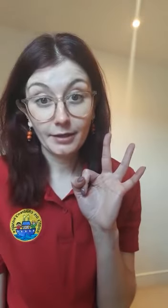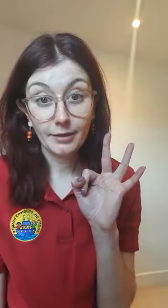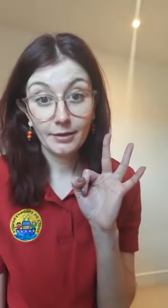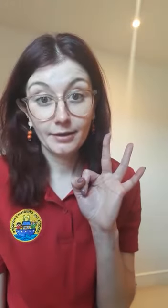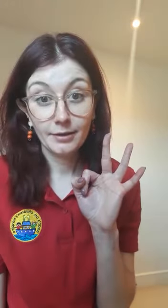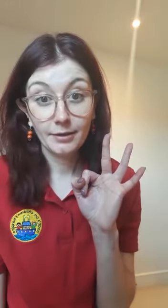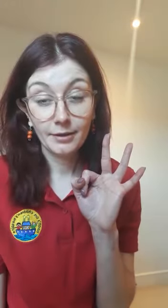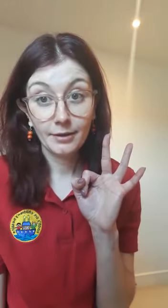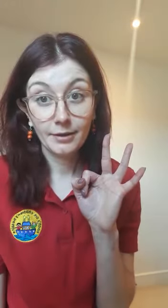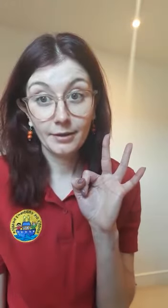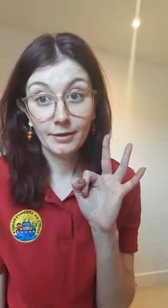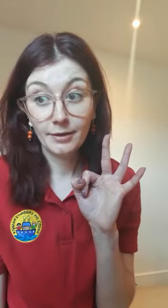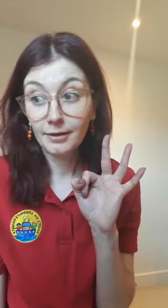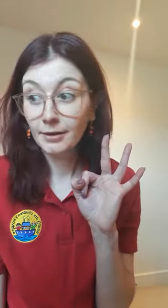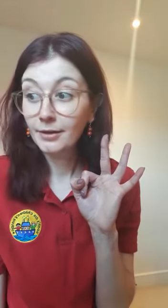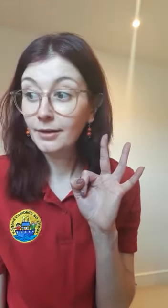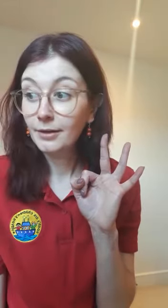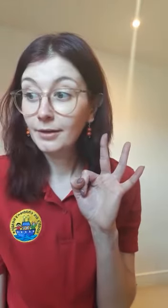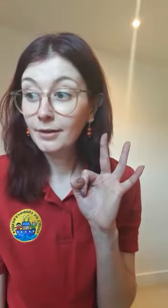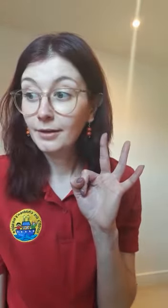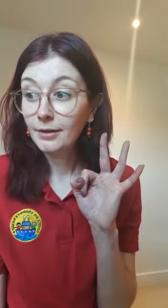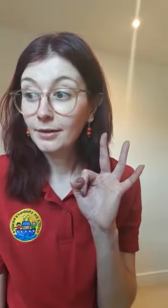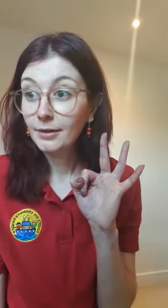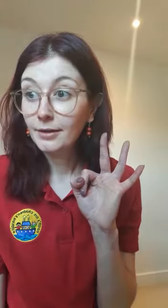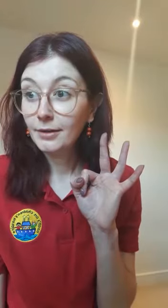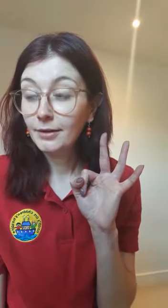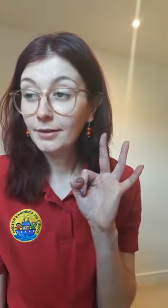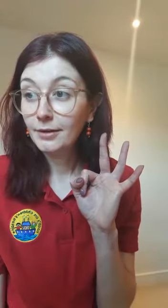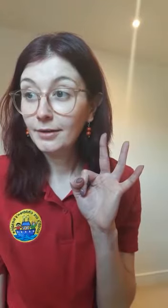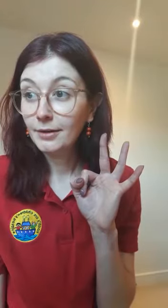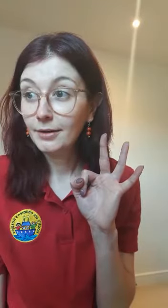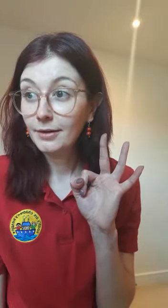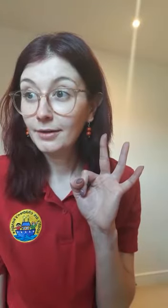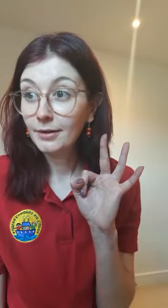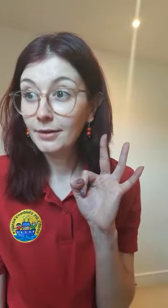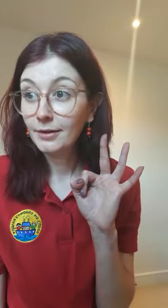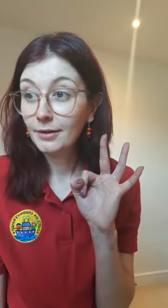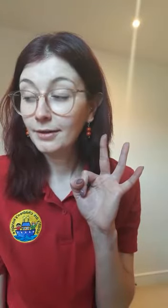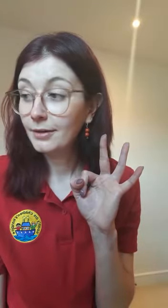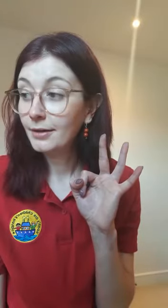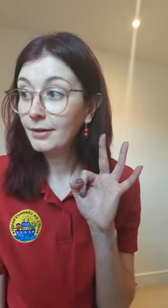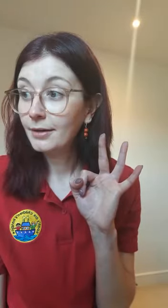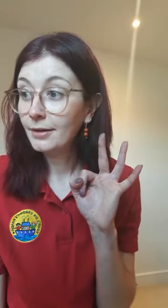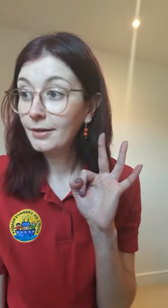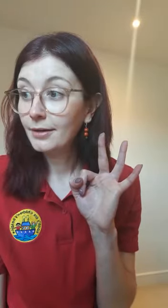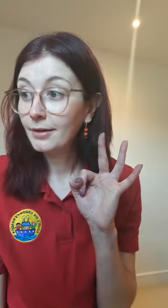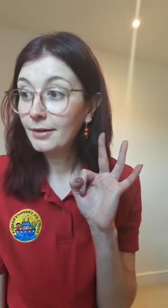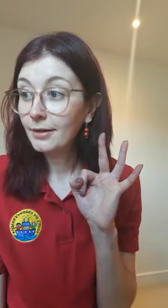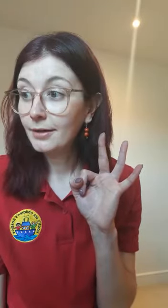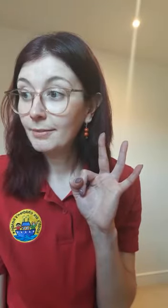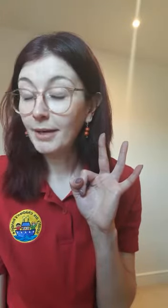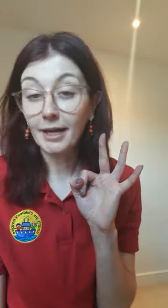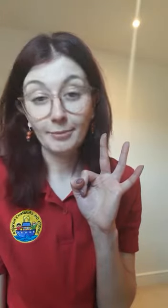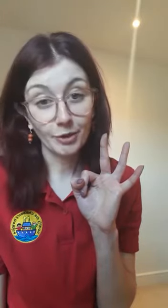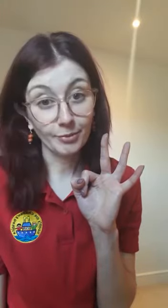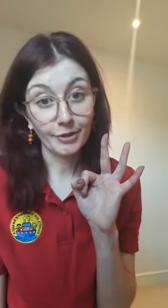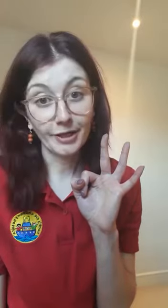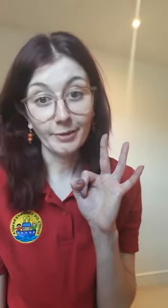my laptop running a